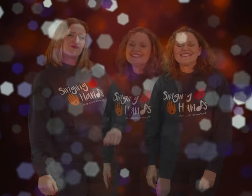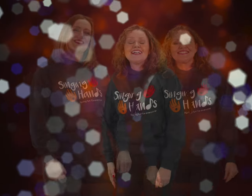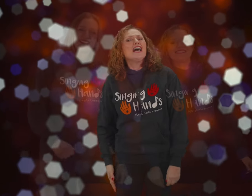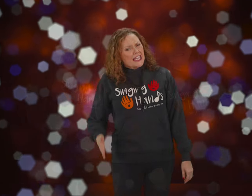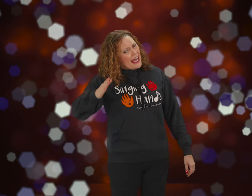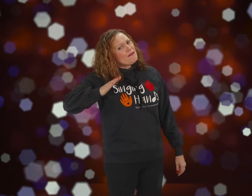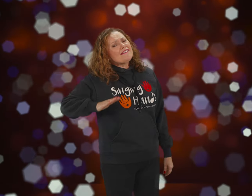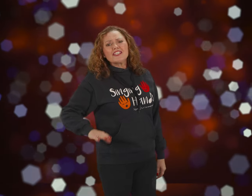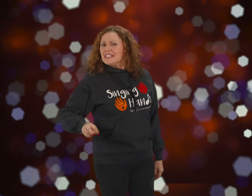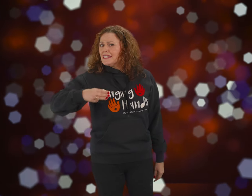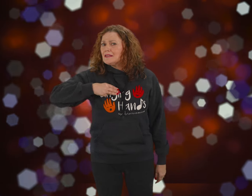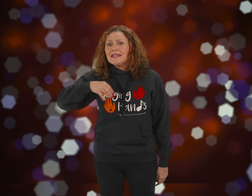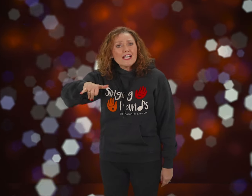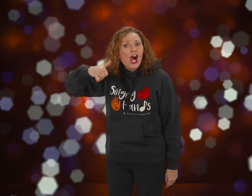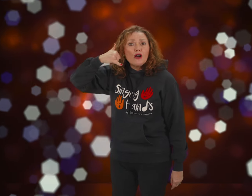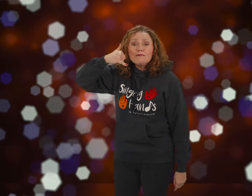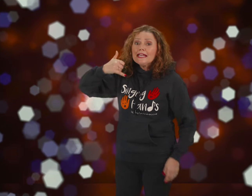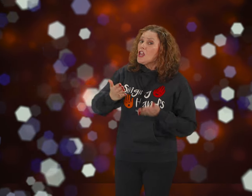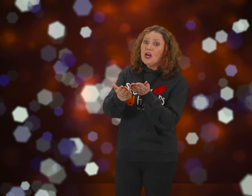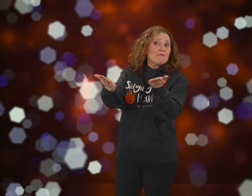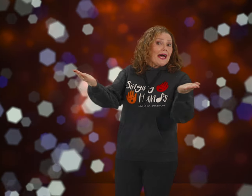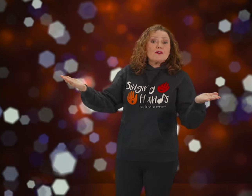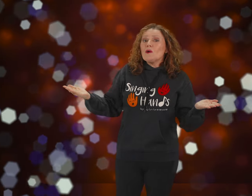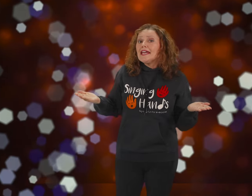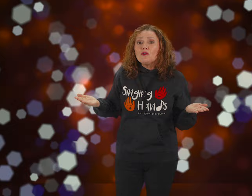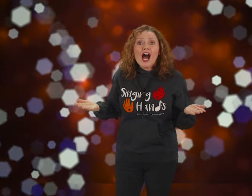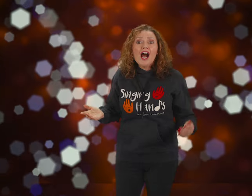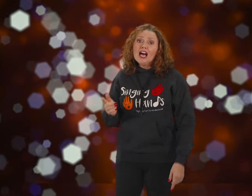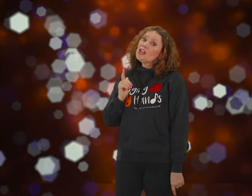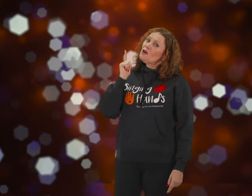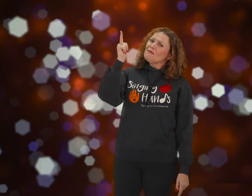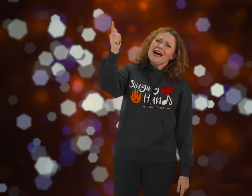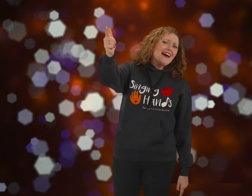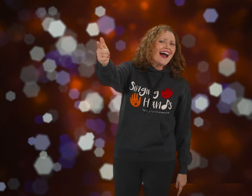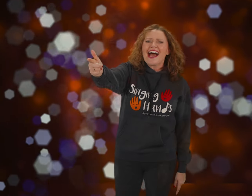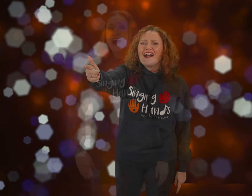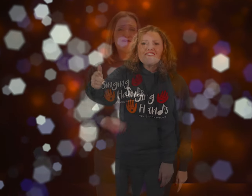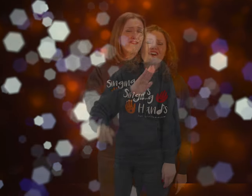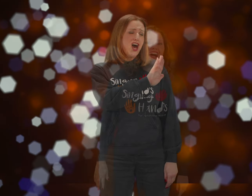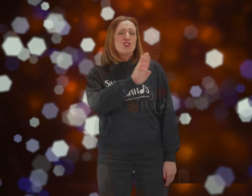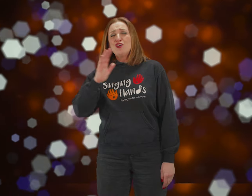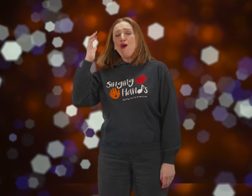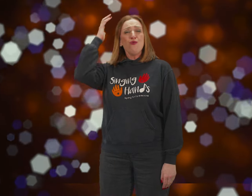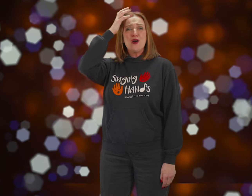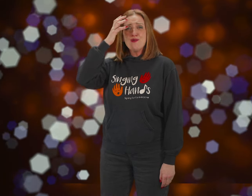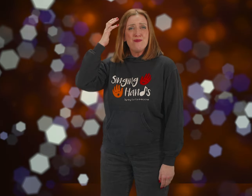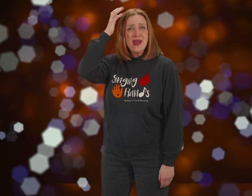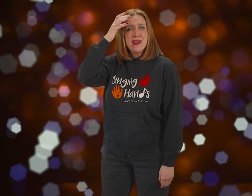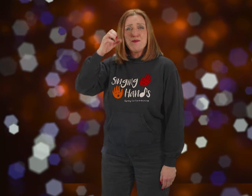Now if you need me, call me No matter where you are No matter how far Don't worry baby,